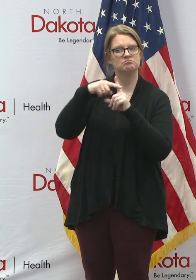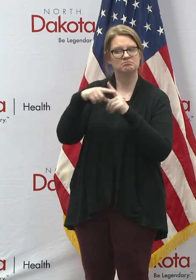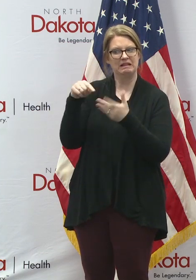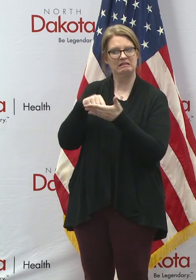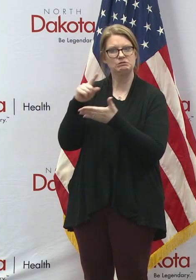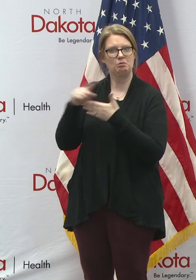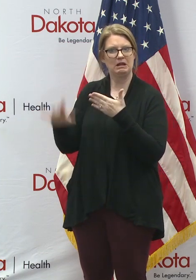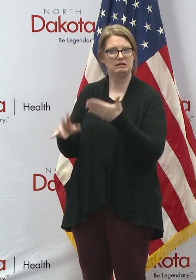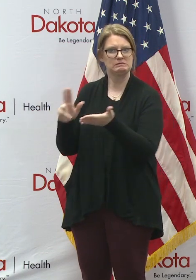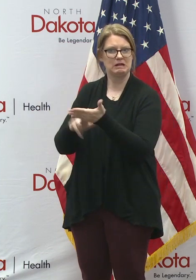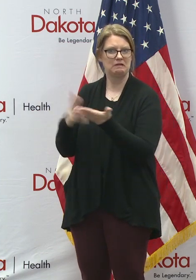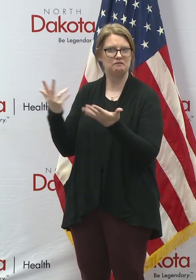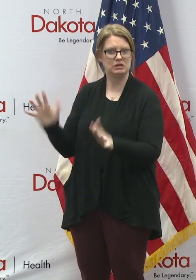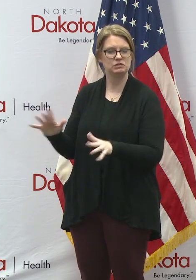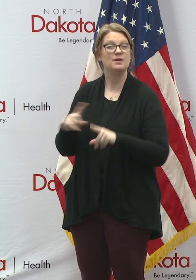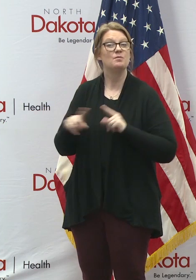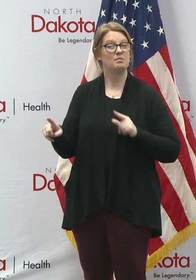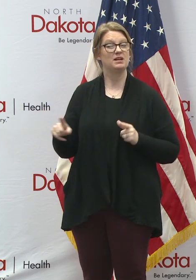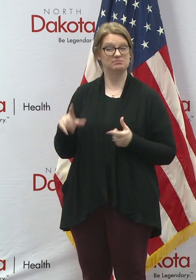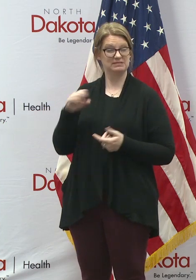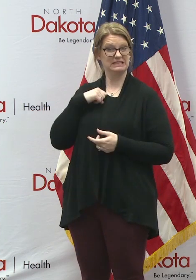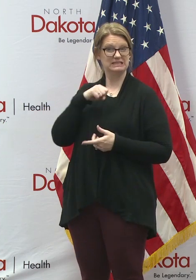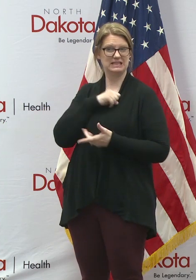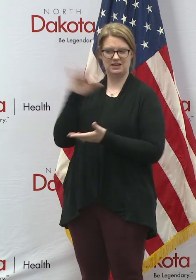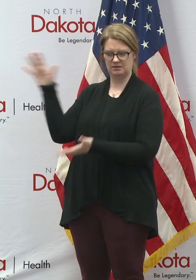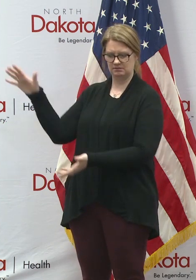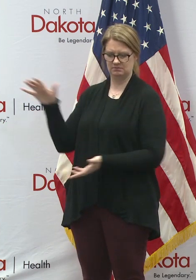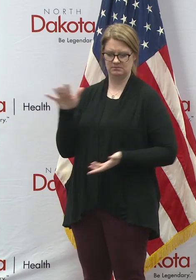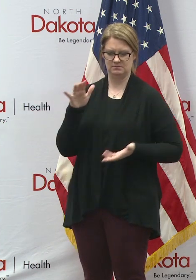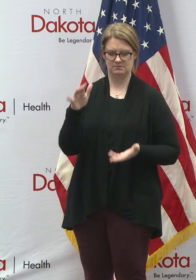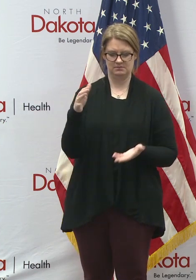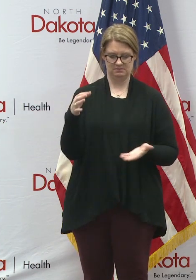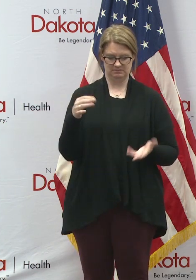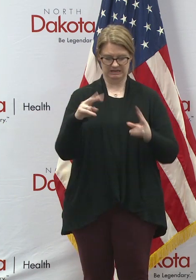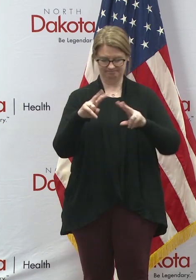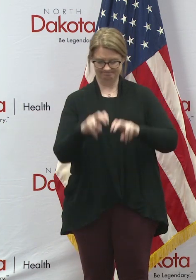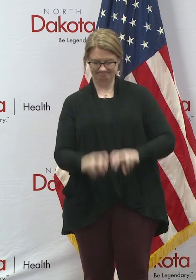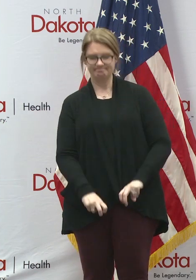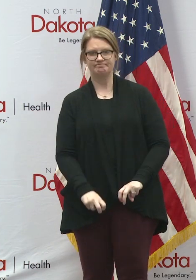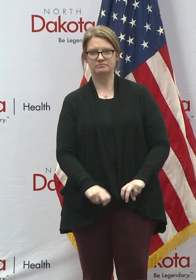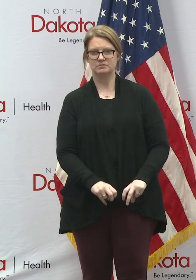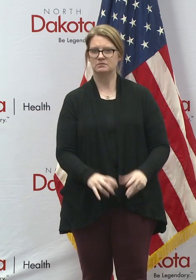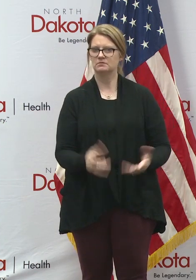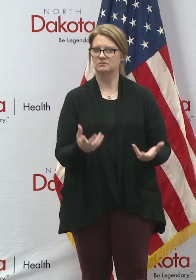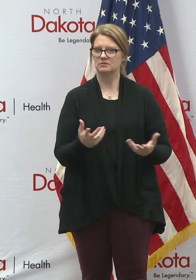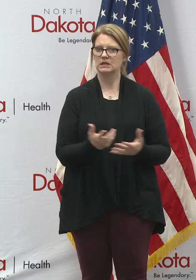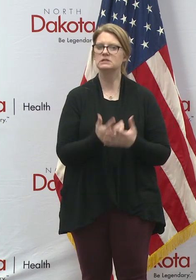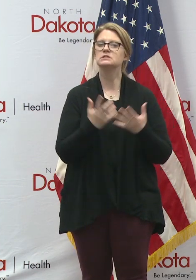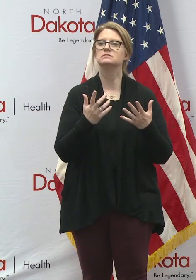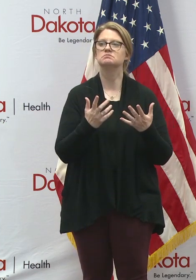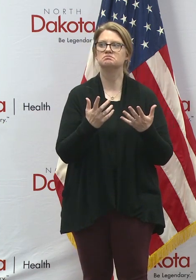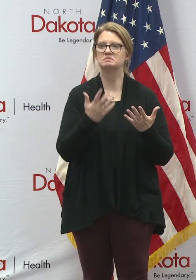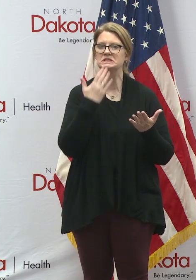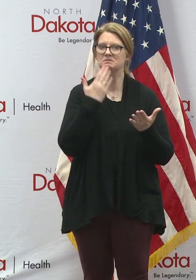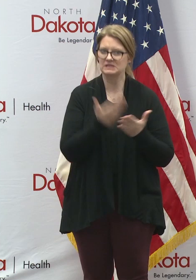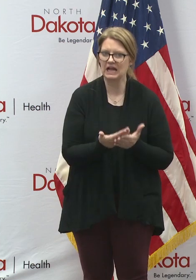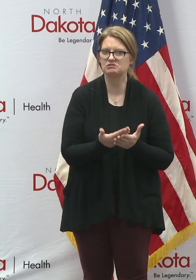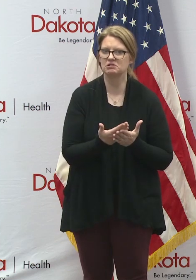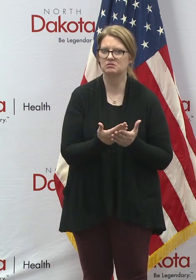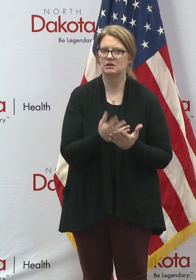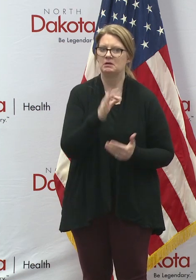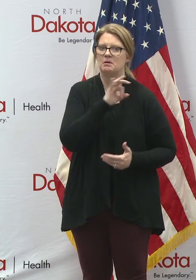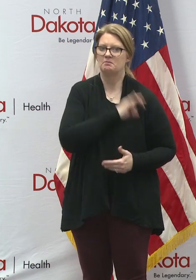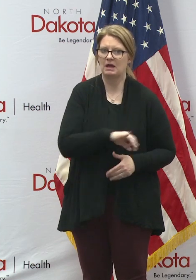But it appears that at least coming out of the Senate, there's substantial additional benefits that would be